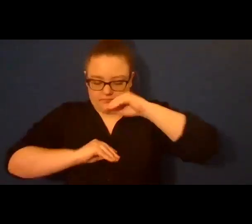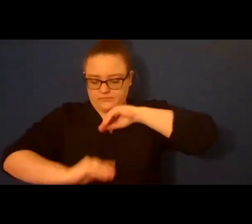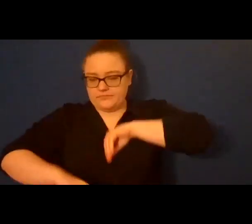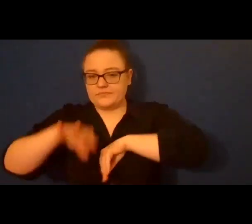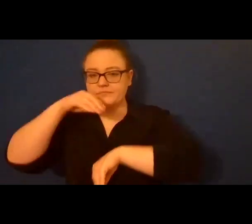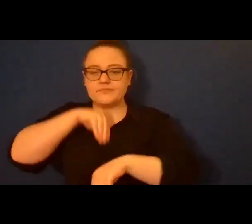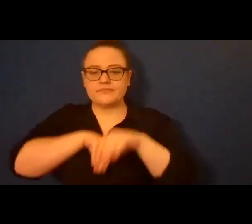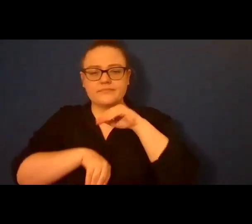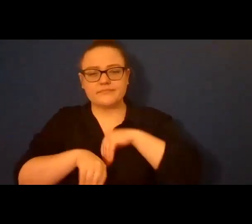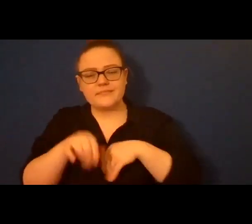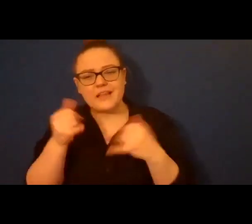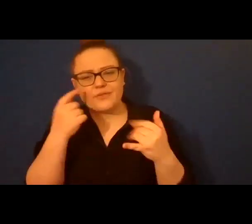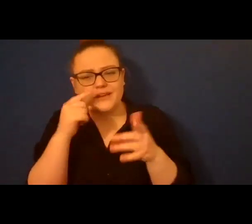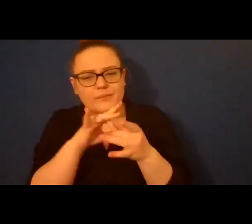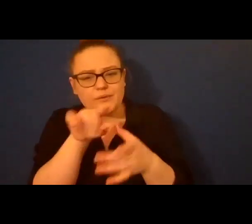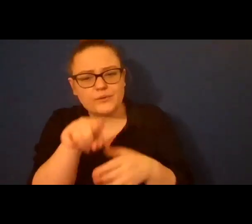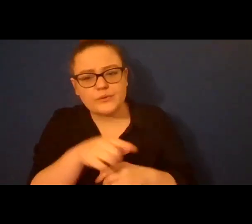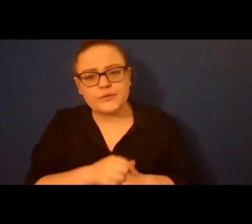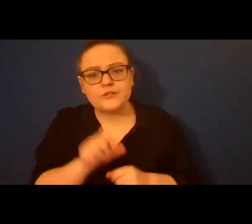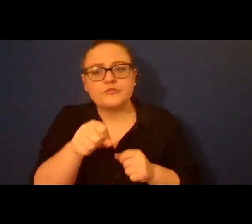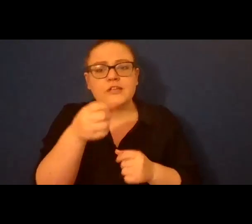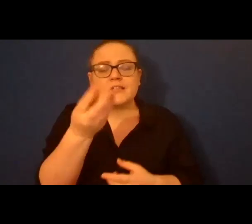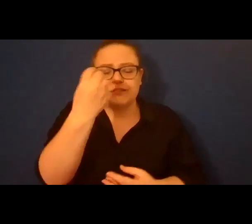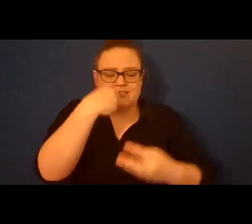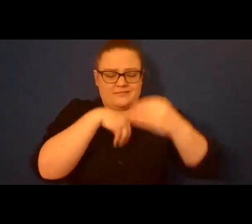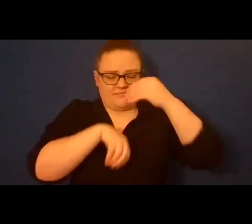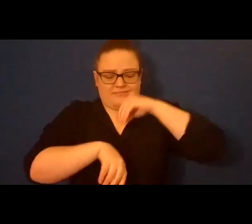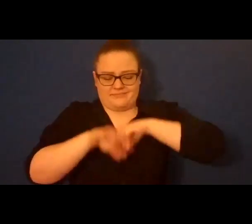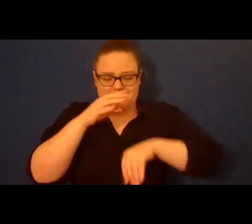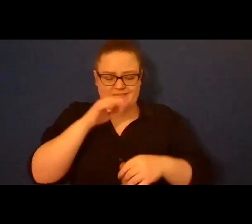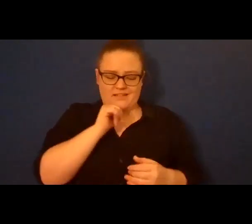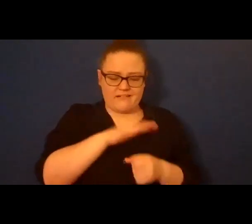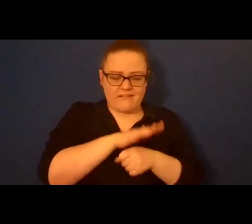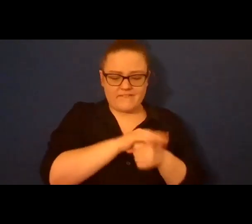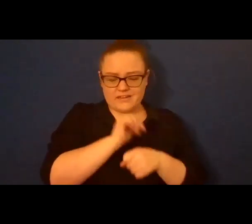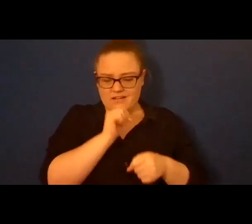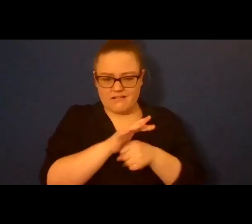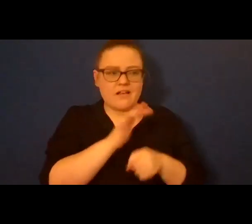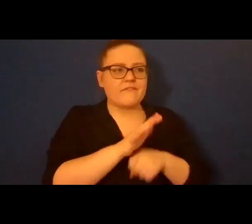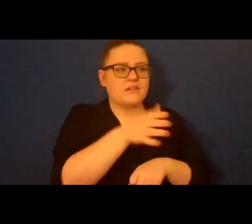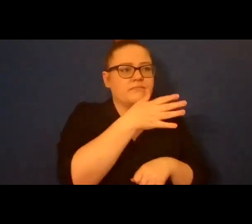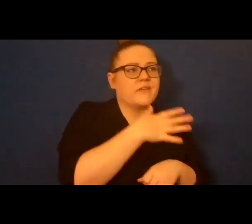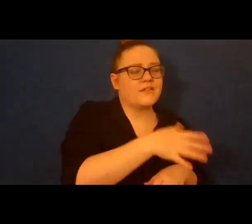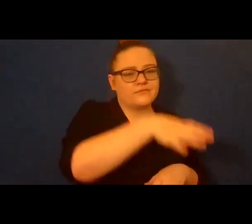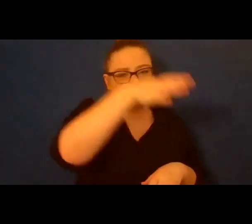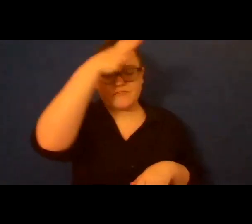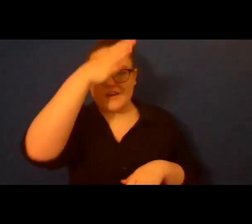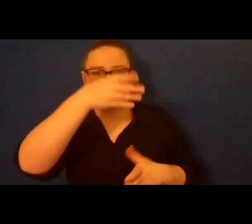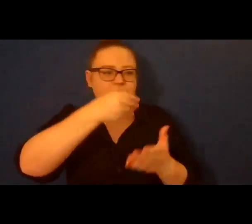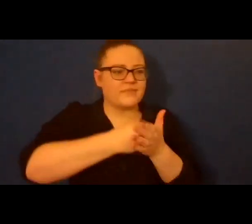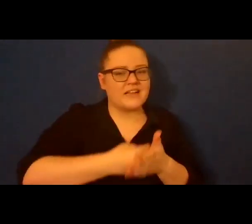mothers, lovers, language, drugs, money, art, praise, and imagine them gone.